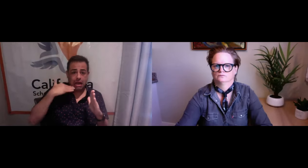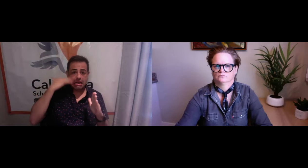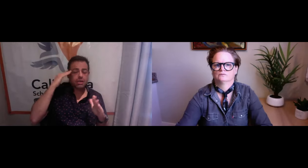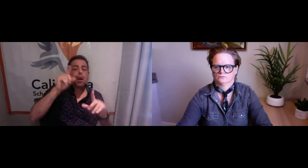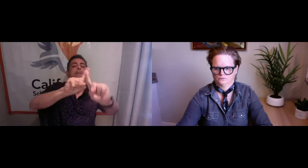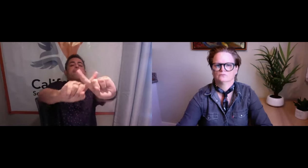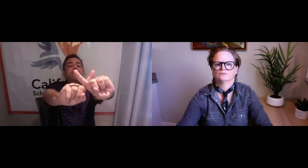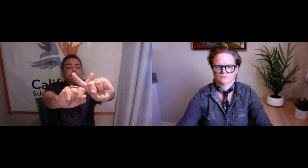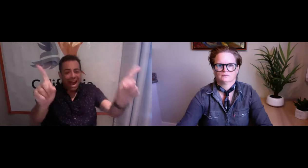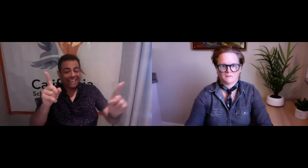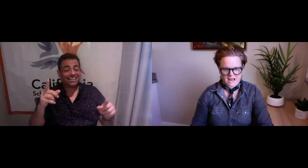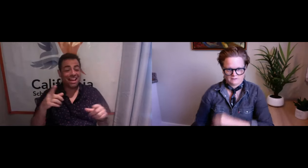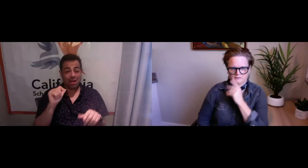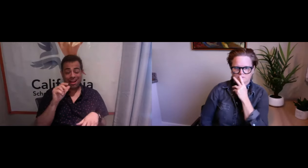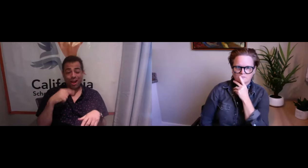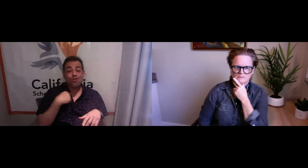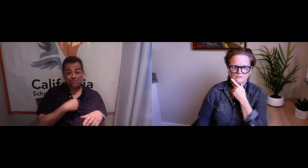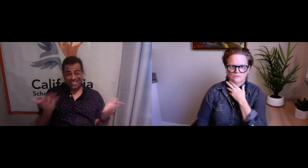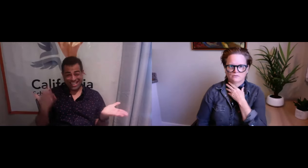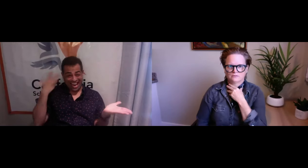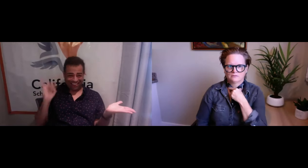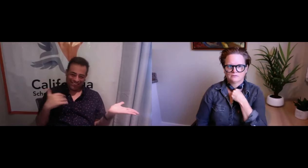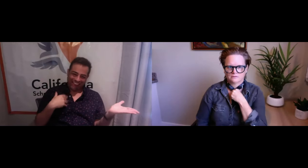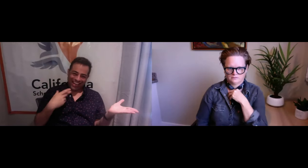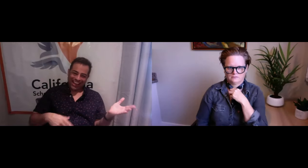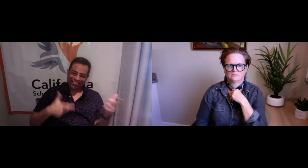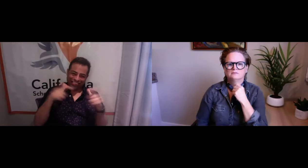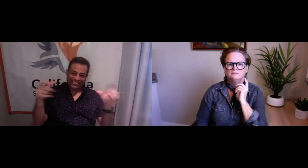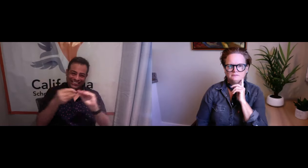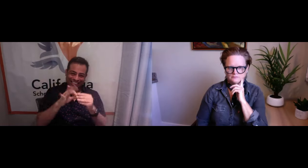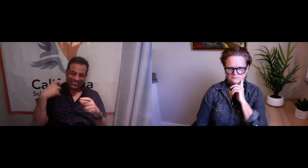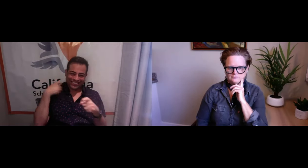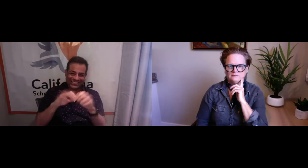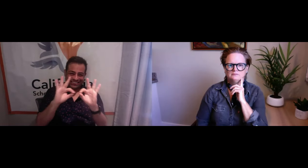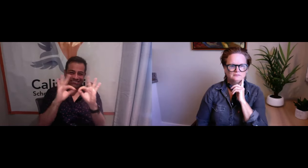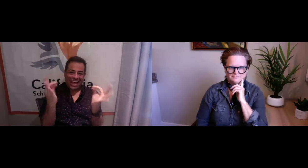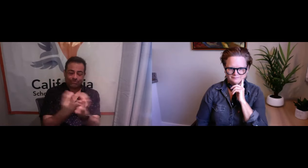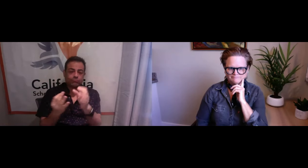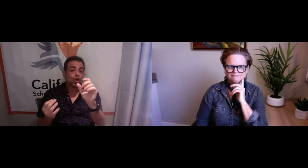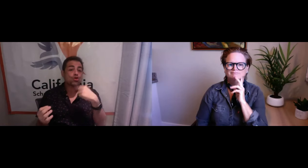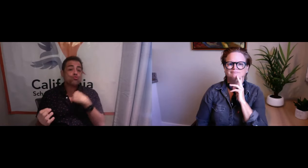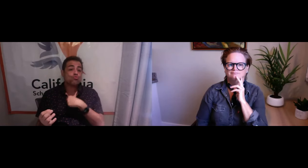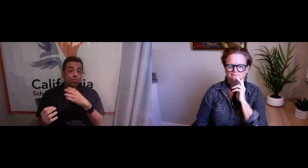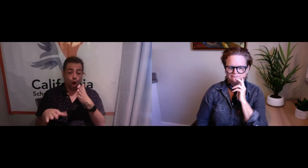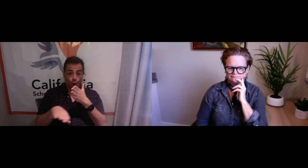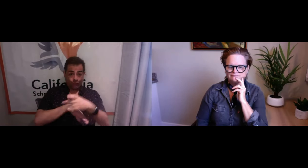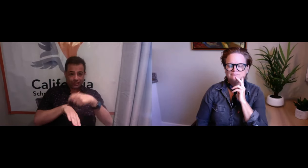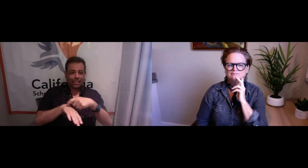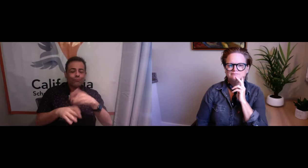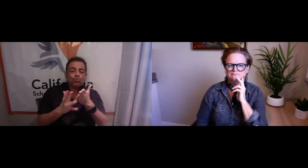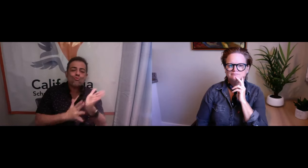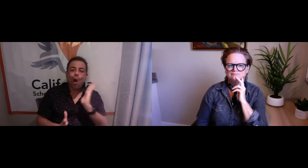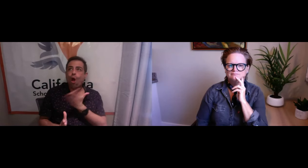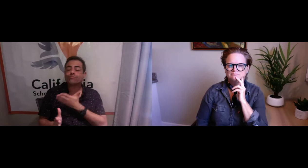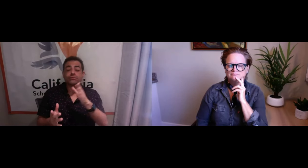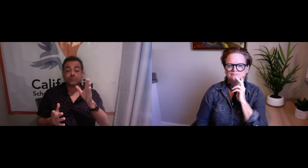Research. Nothing I can think of off the top of my head. However, you know, here in California, we have a high number of Spanish-speaking